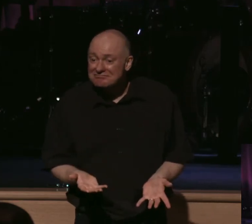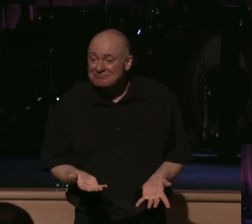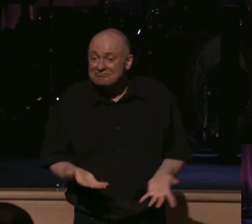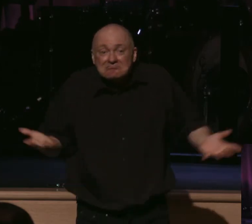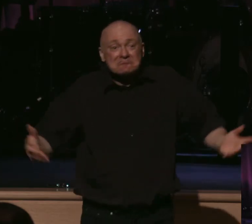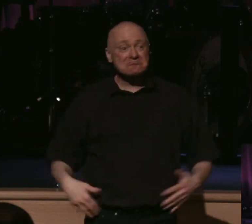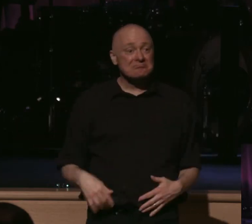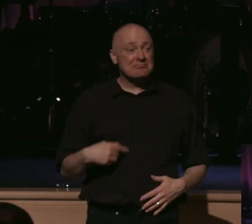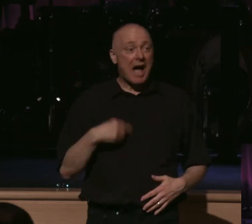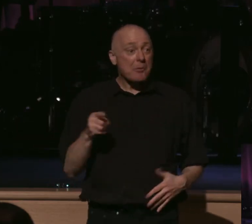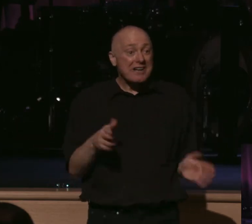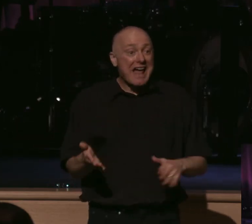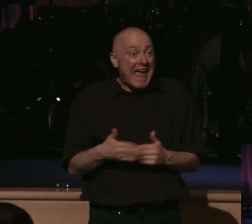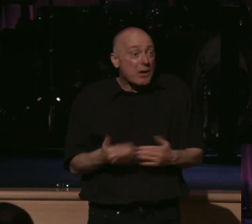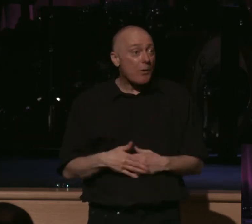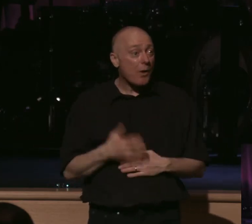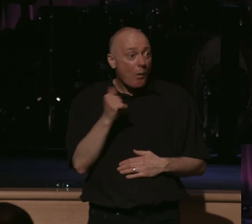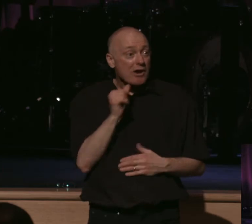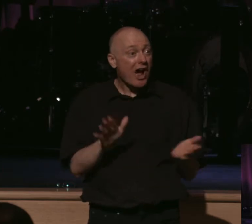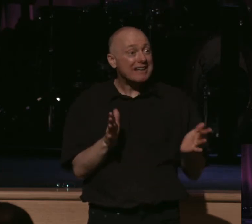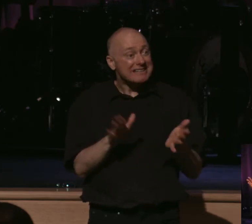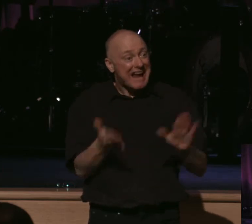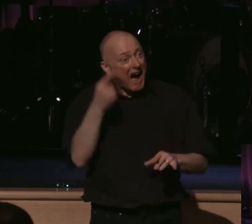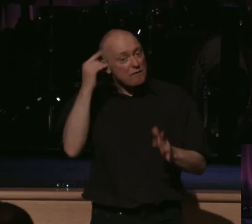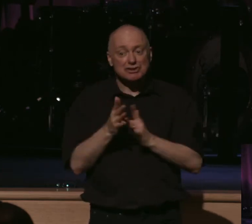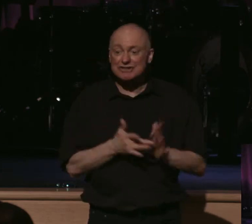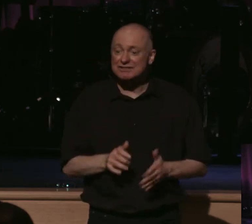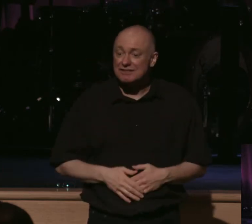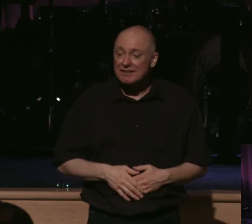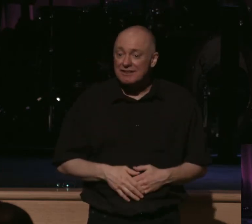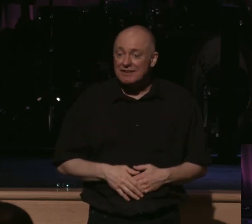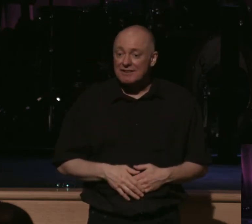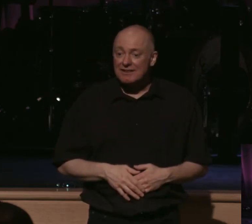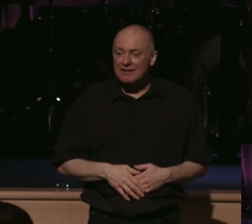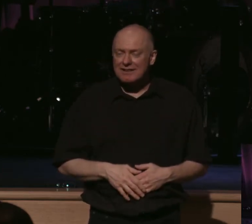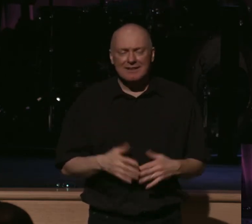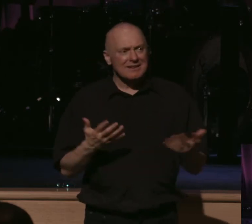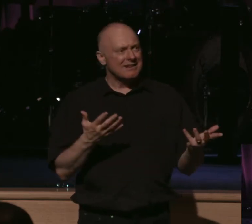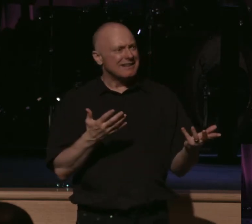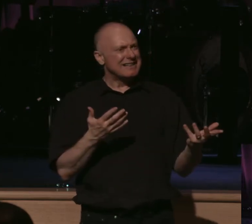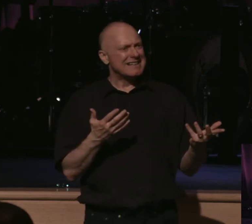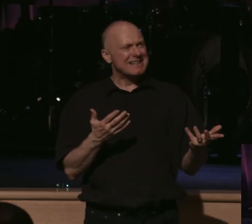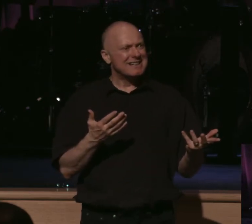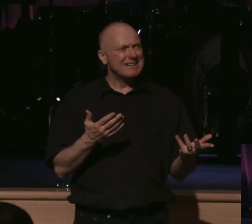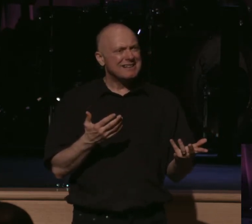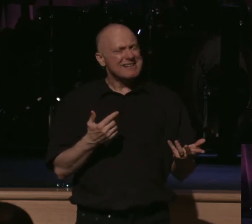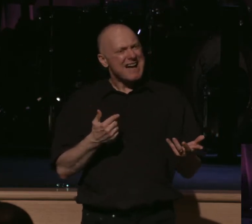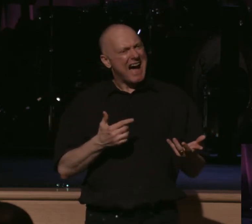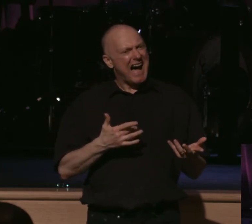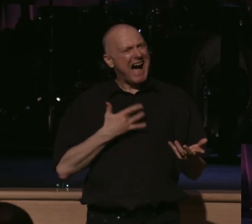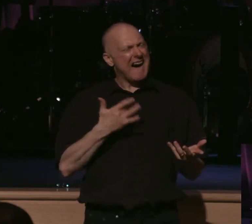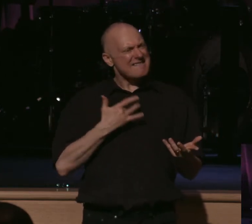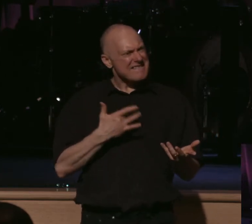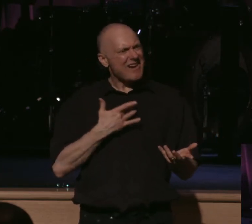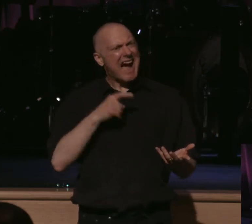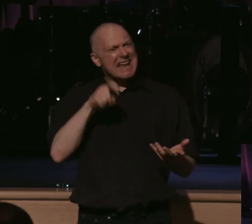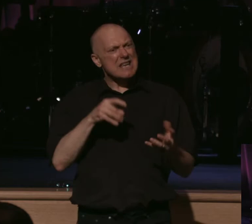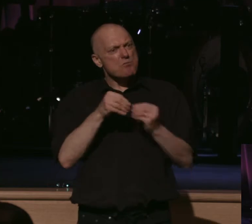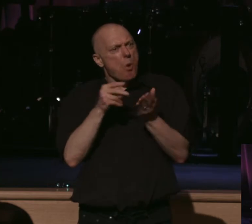might as well die for, what are we holding on to otherwise? These are things I'm really, really wrestling with in a renewed sense of purity and love before the Lord right